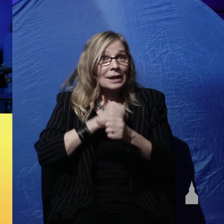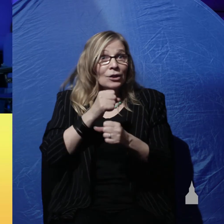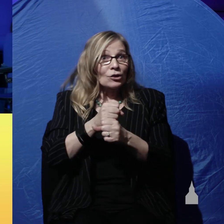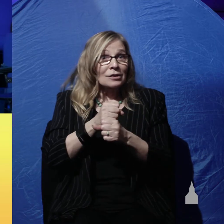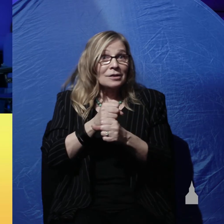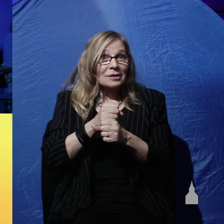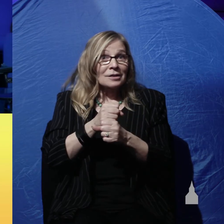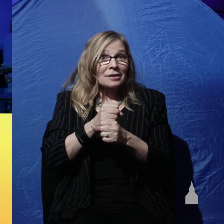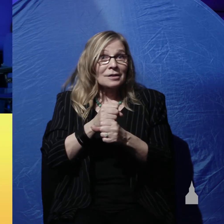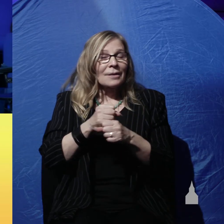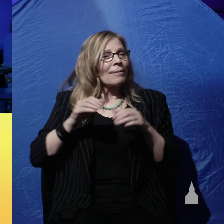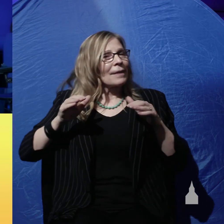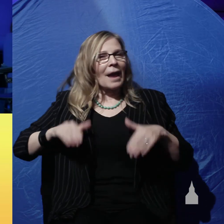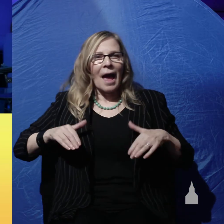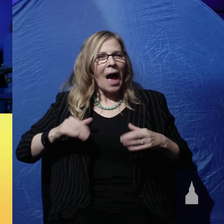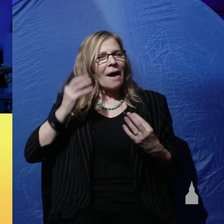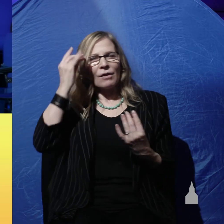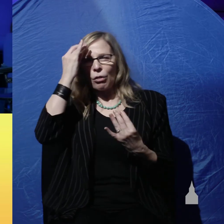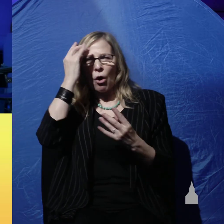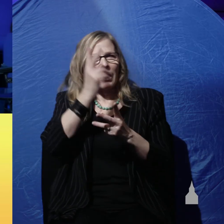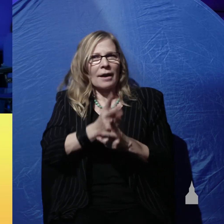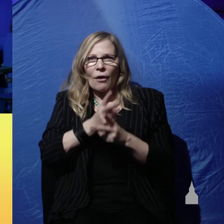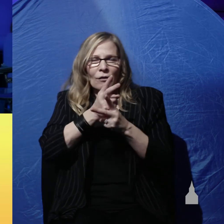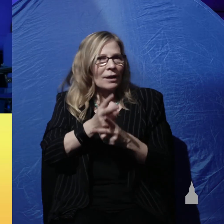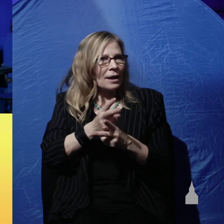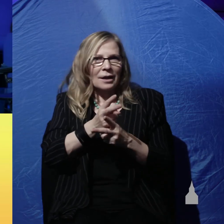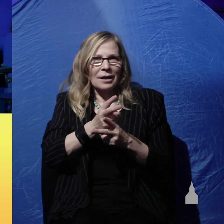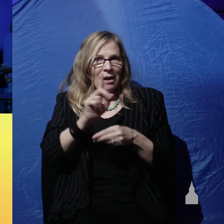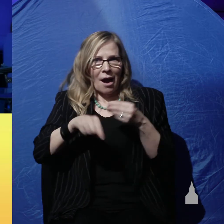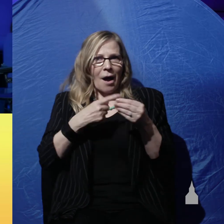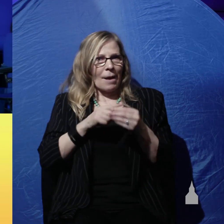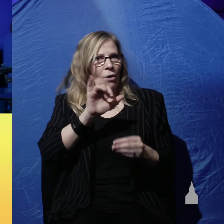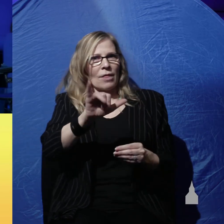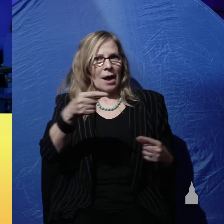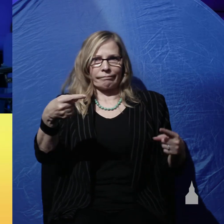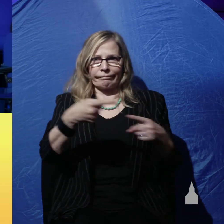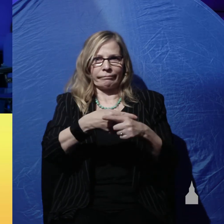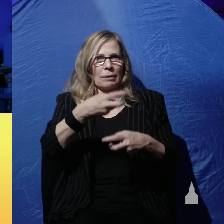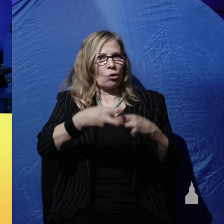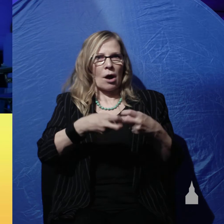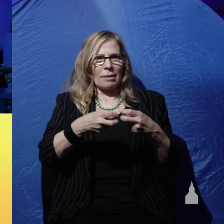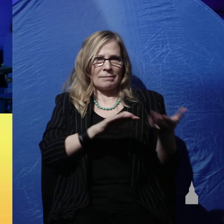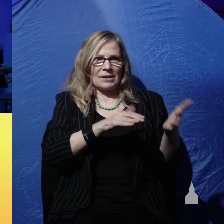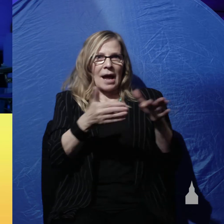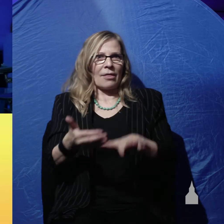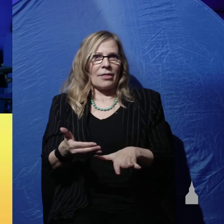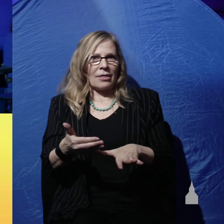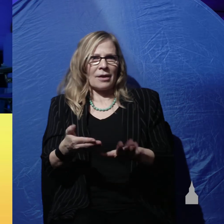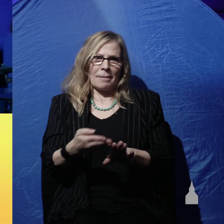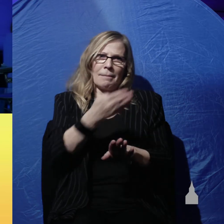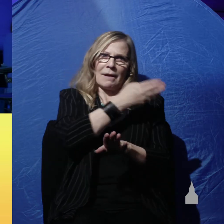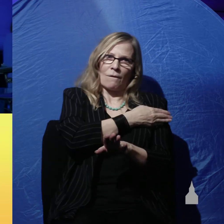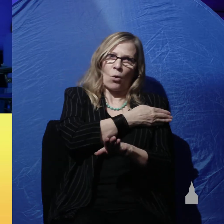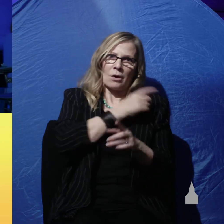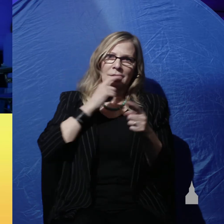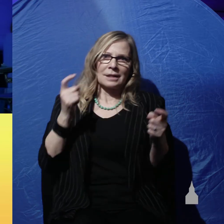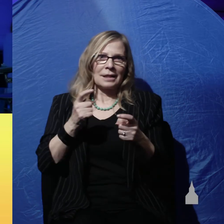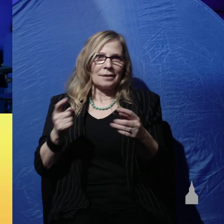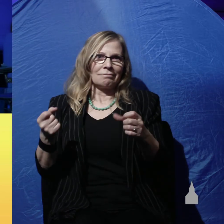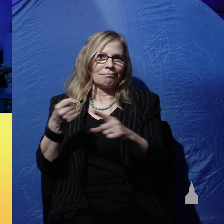haven't thought carefully if at all about this problem of death before the fall those views